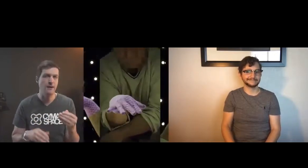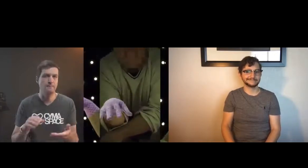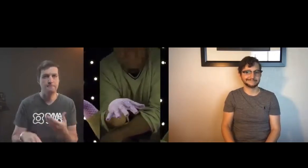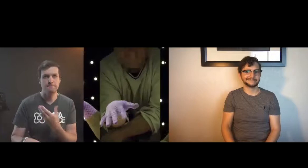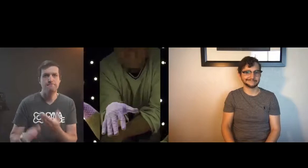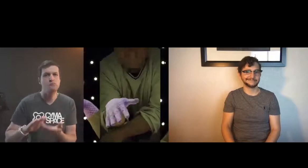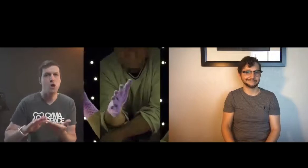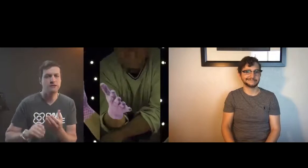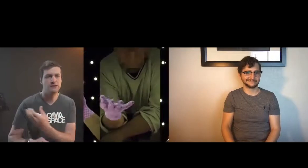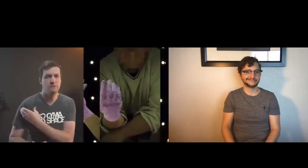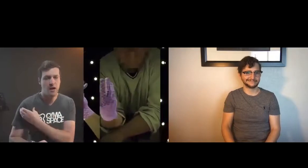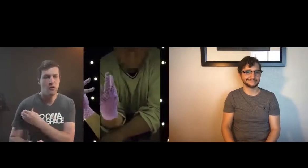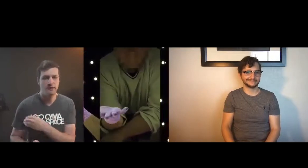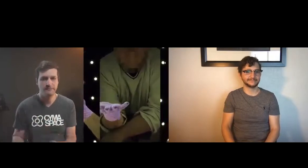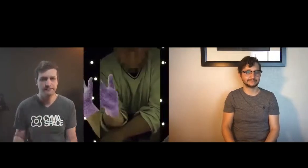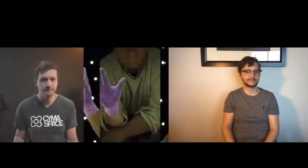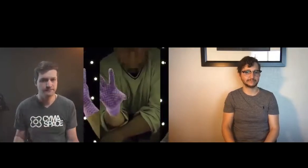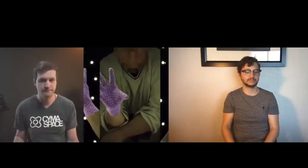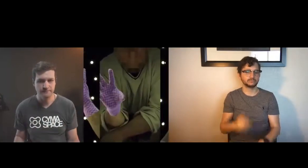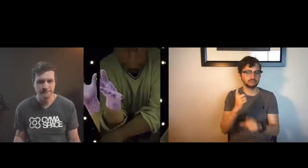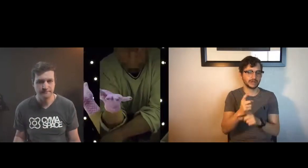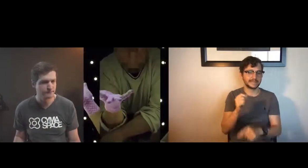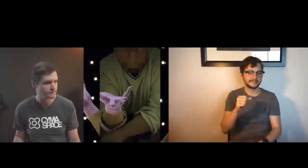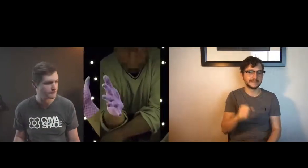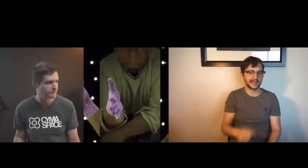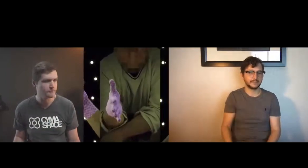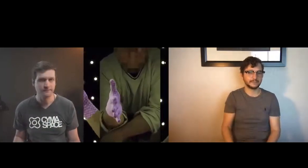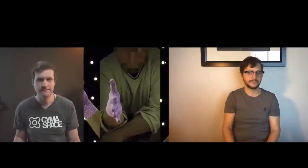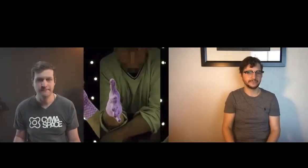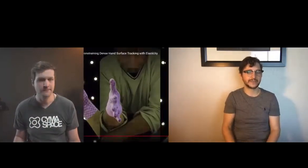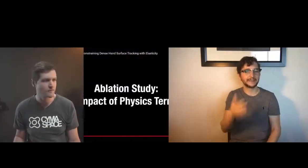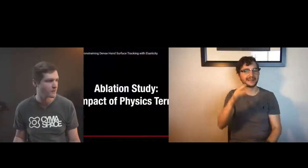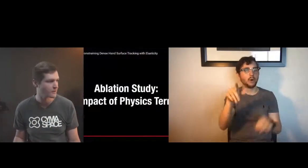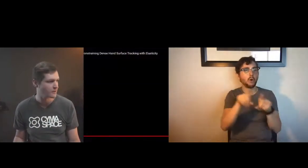there's enough data also to fill in the gaps as well as processing power